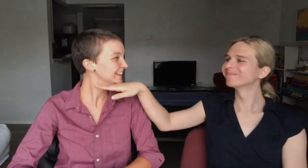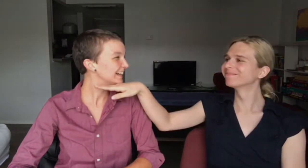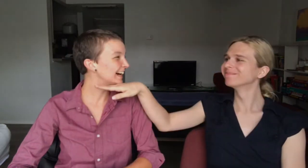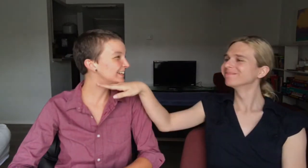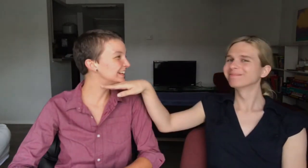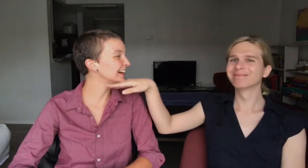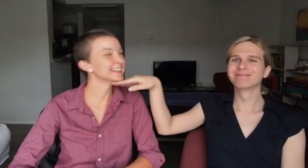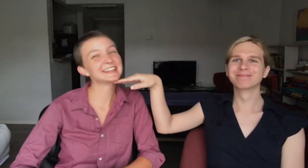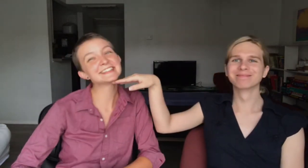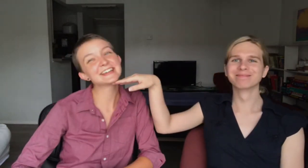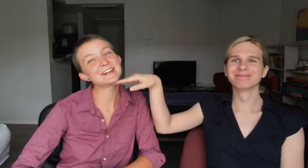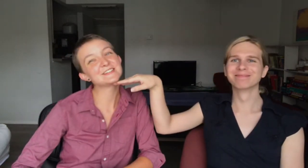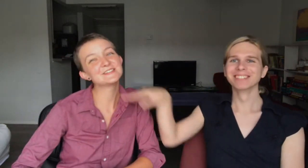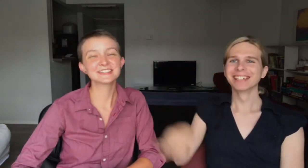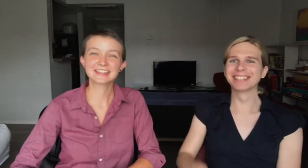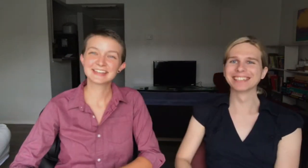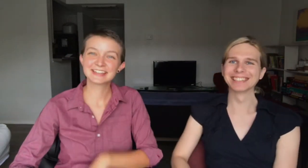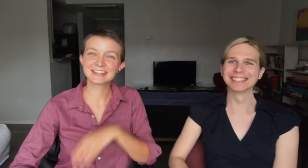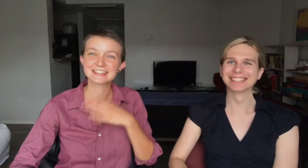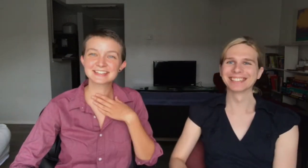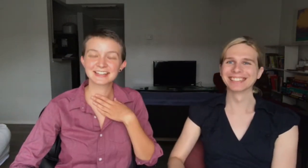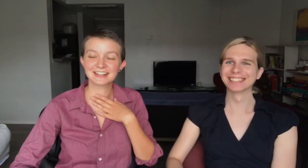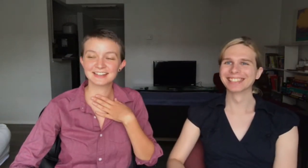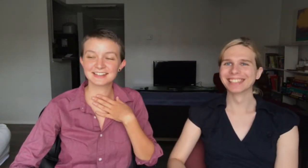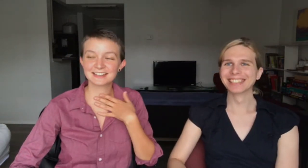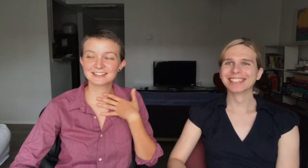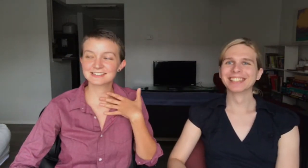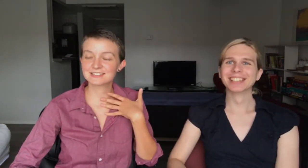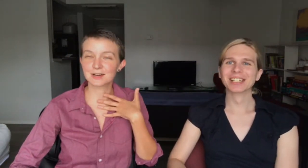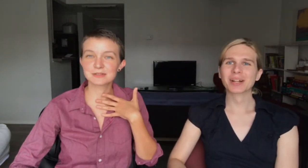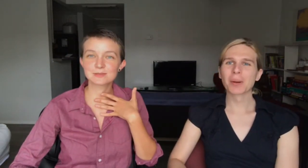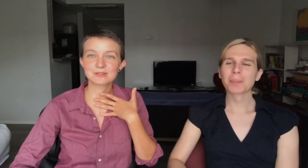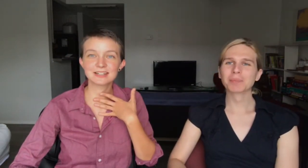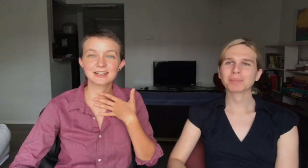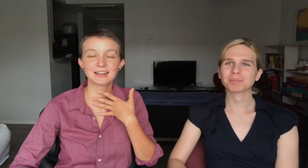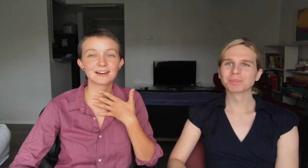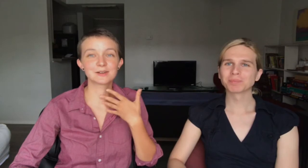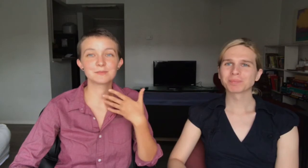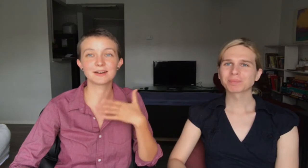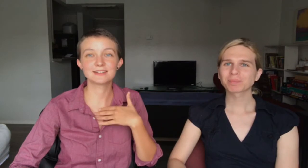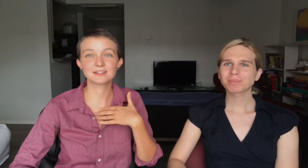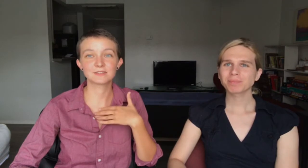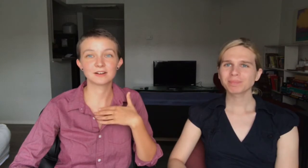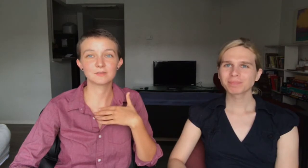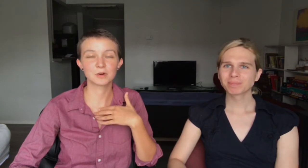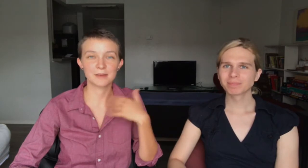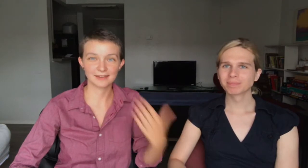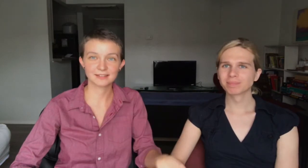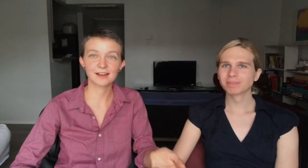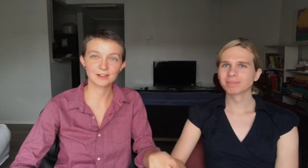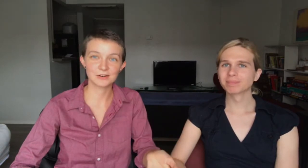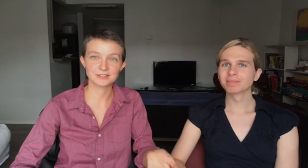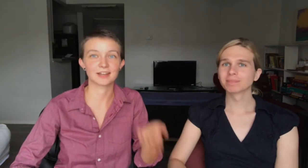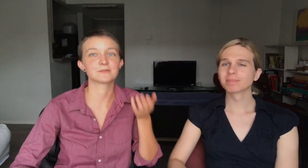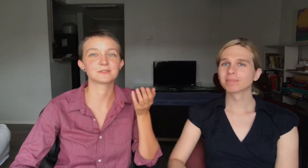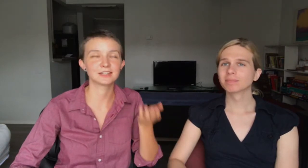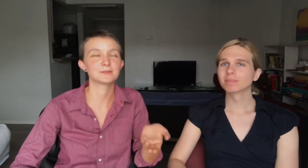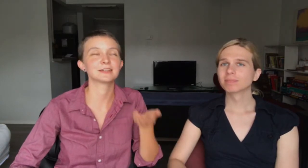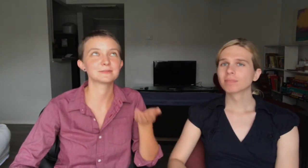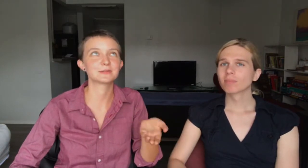I went on this, um... This, uh... Shopping spree. And got a bunch of more mask clothes. Like, I've really, really been